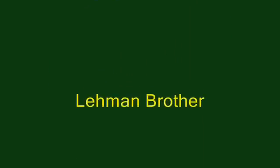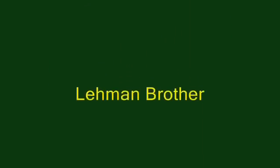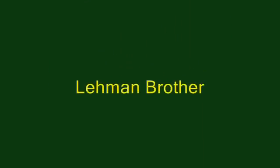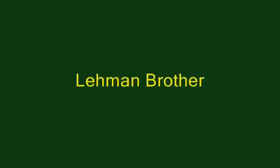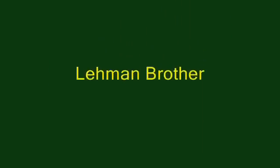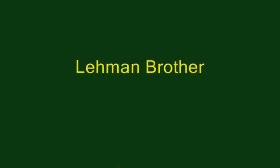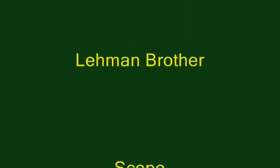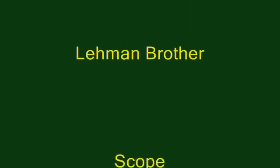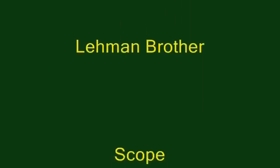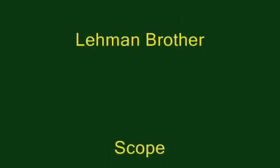Have a nice evening,